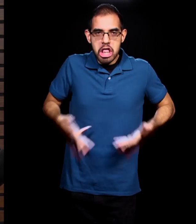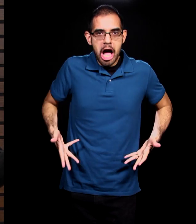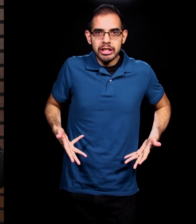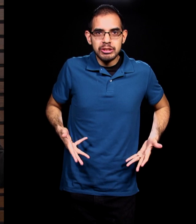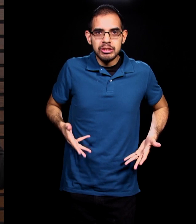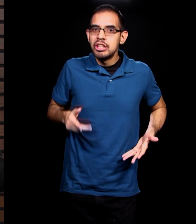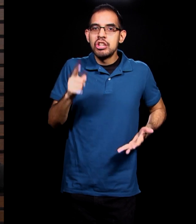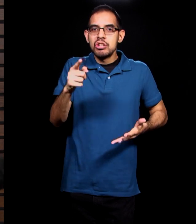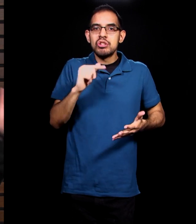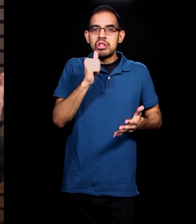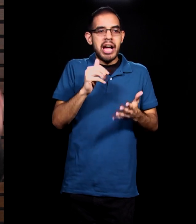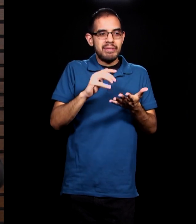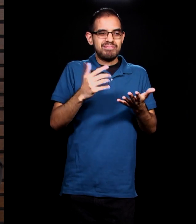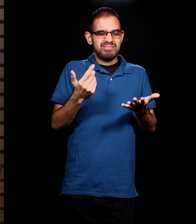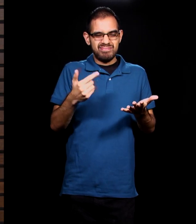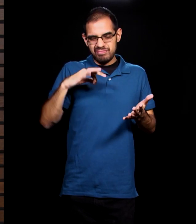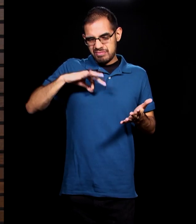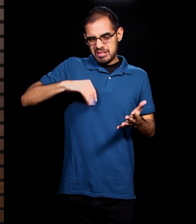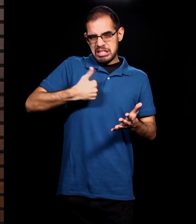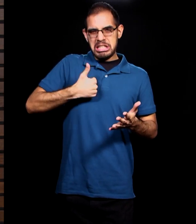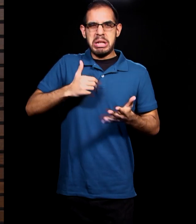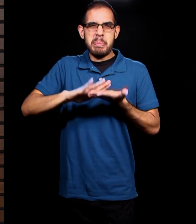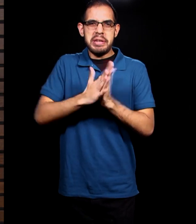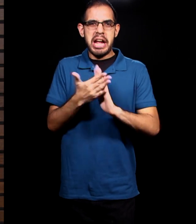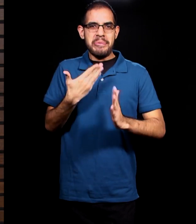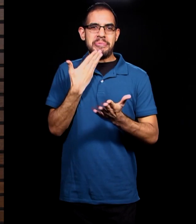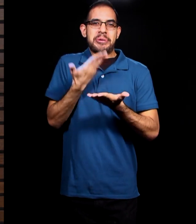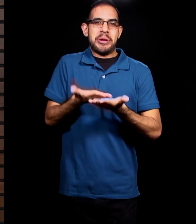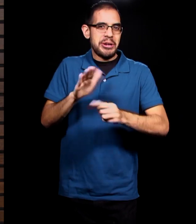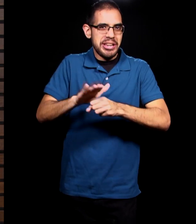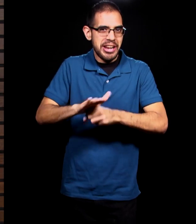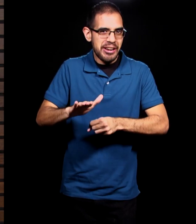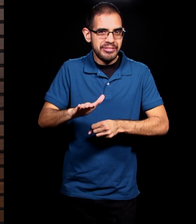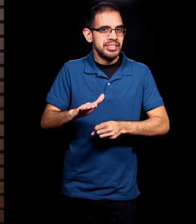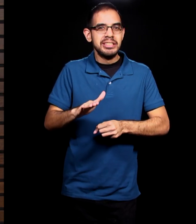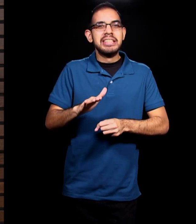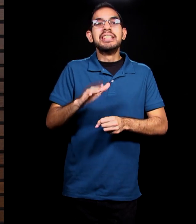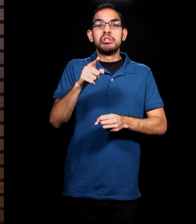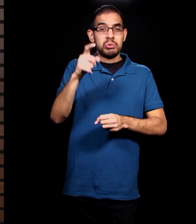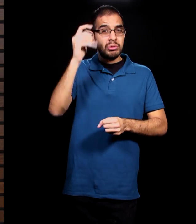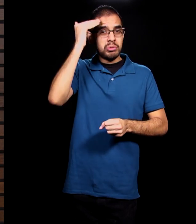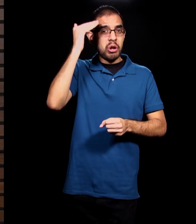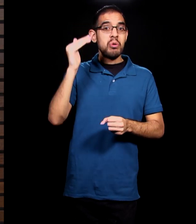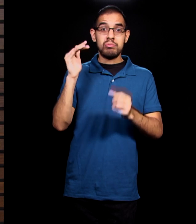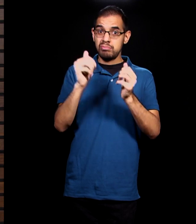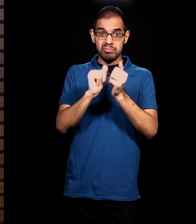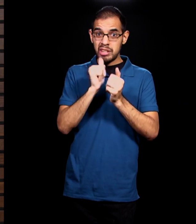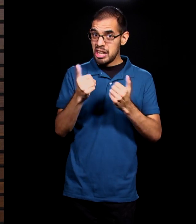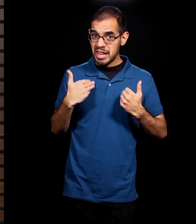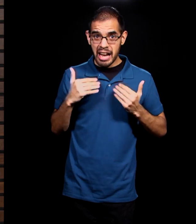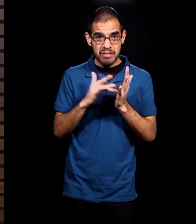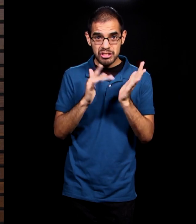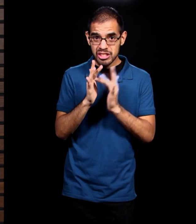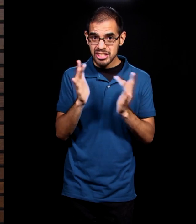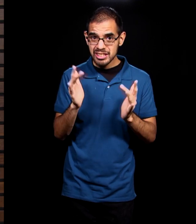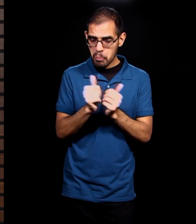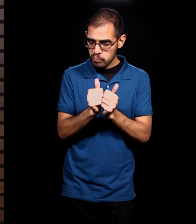become good enough to do this. We need to all know that without Jesus, we're lost, but that he did indeed come